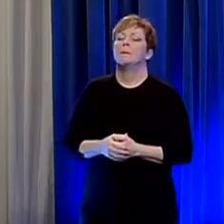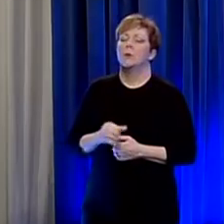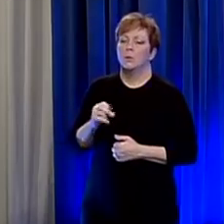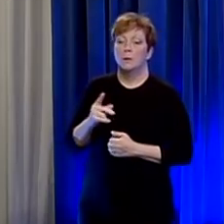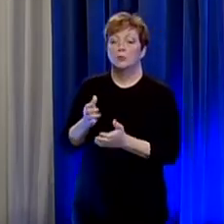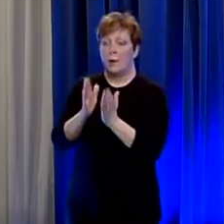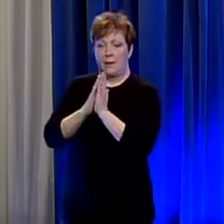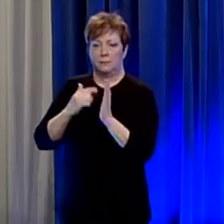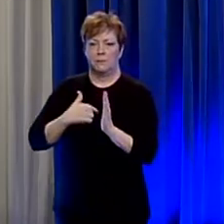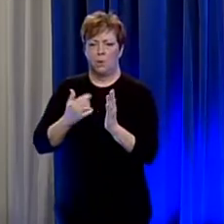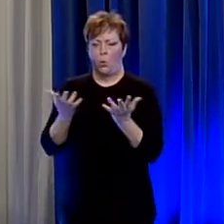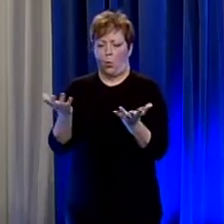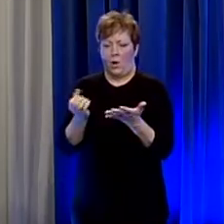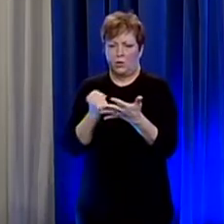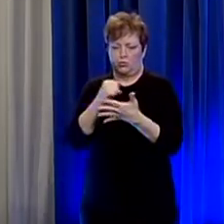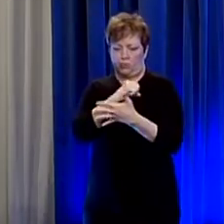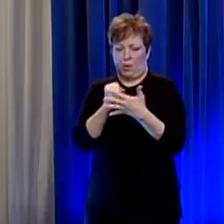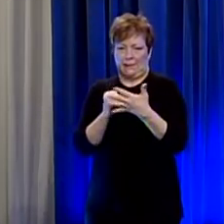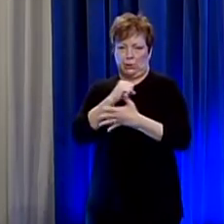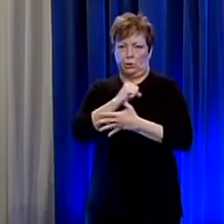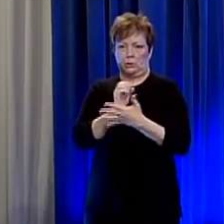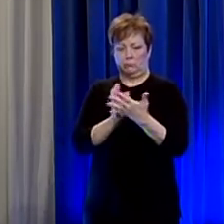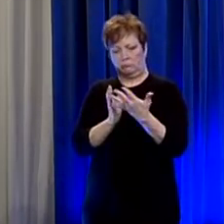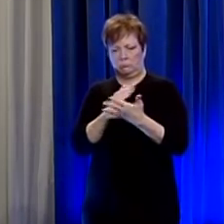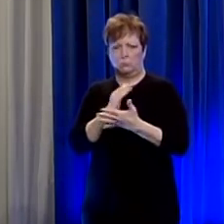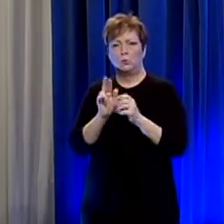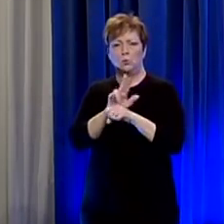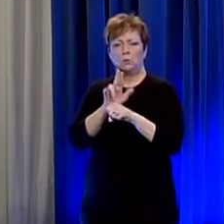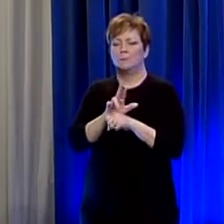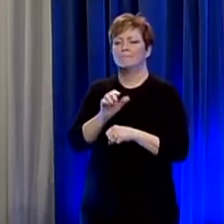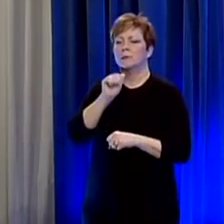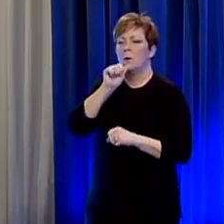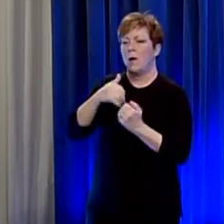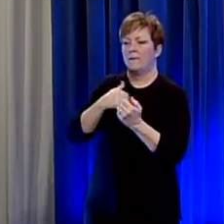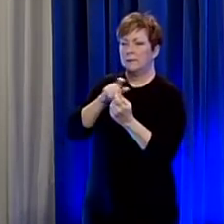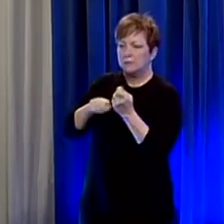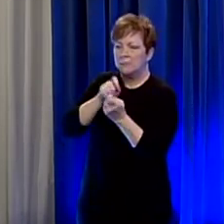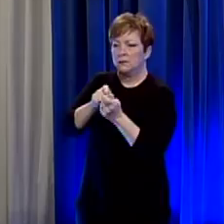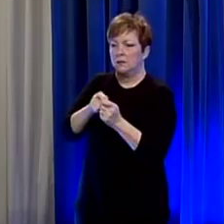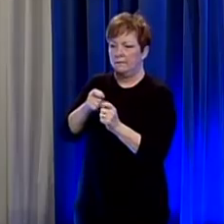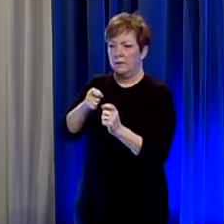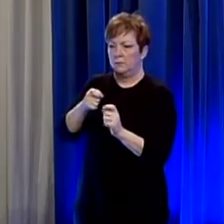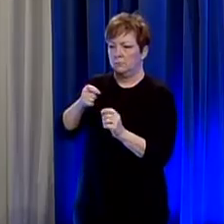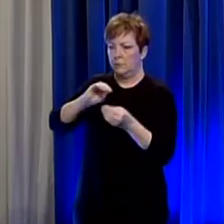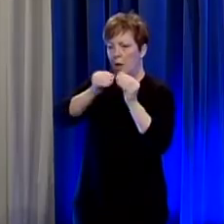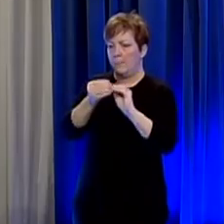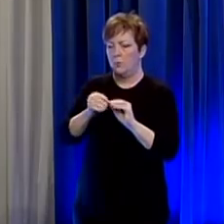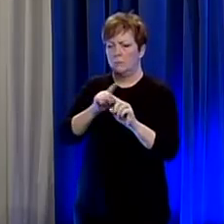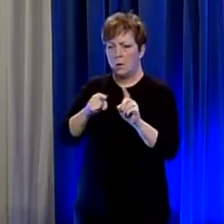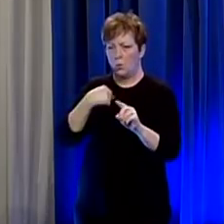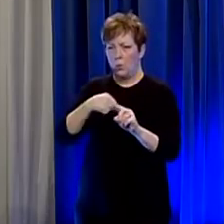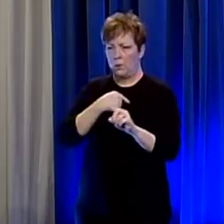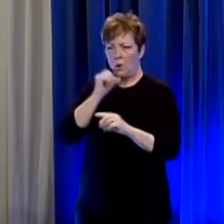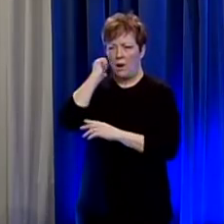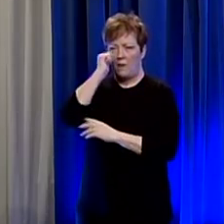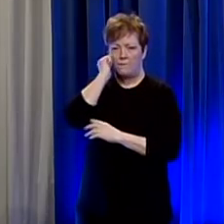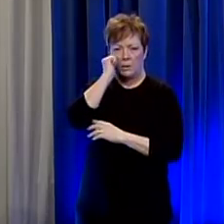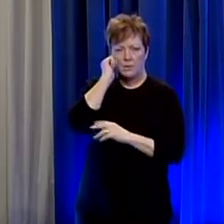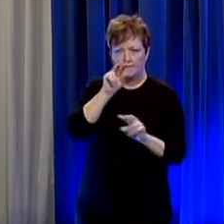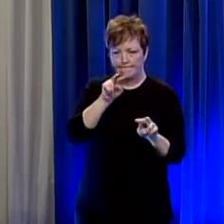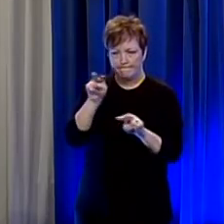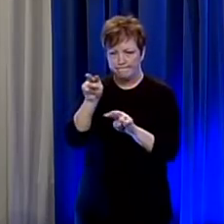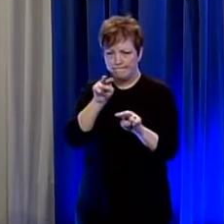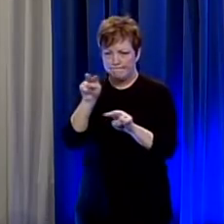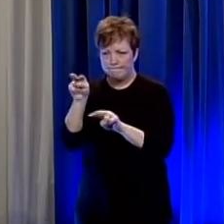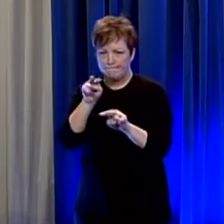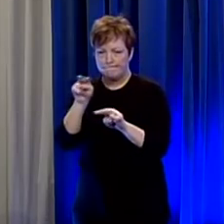order what criteria would be used i don't think there's a specific trigger i think we're monitoring the outbreak every day and looking at the the number of new